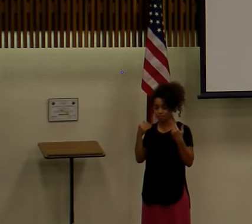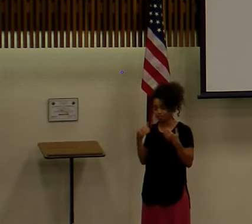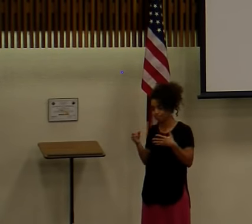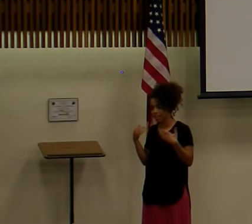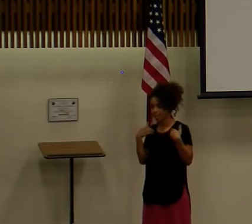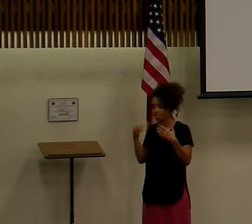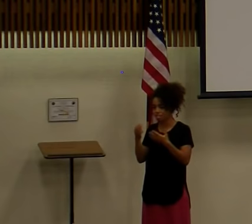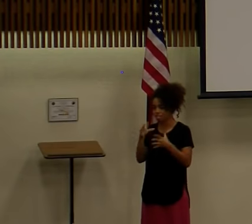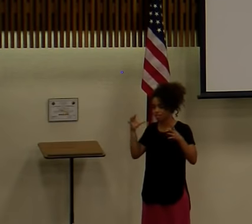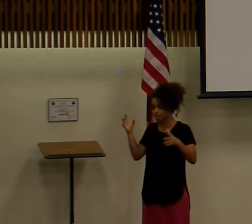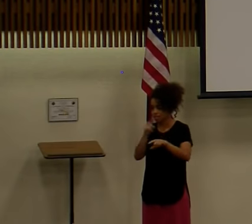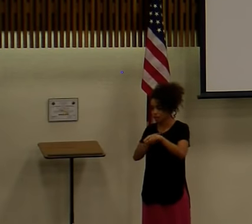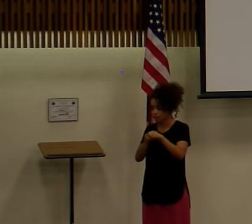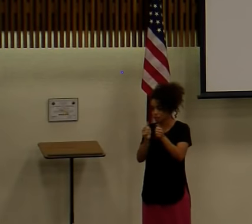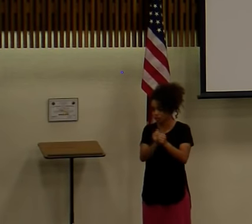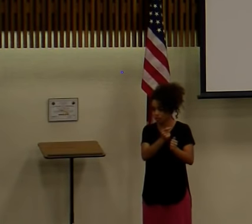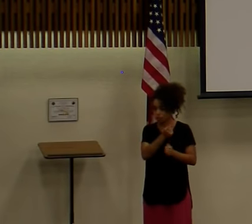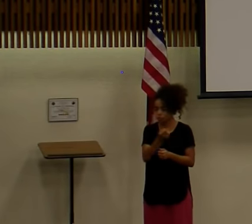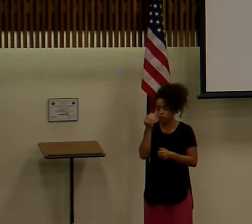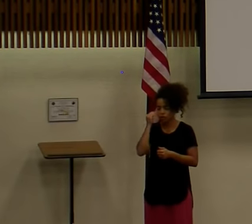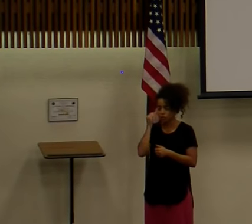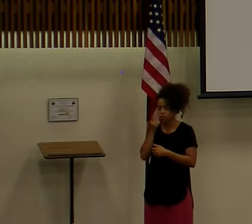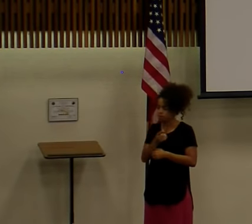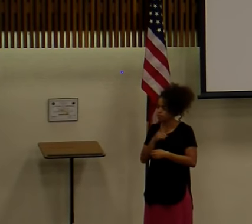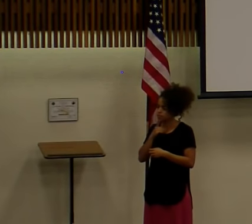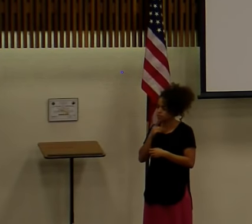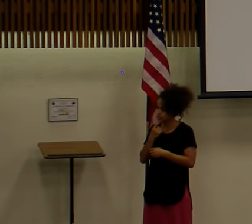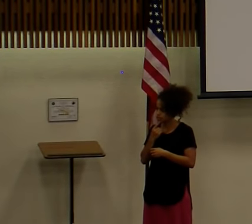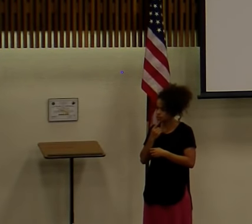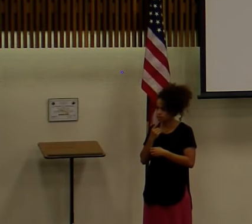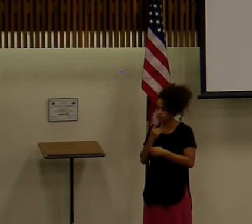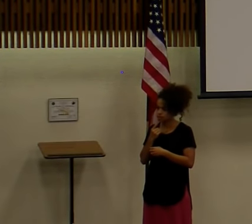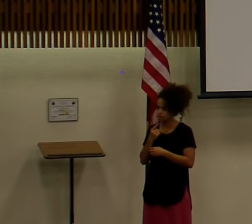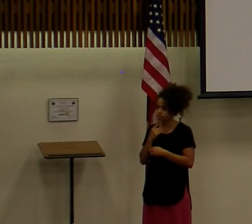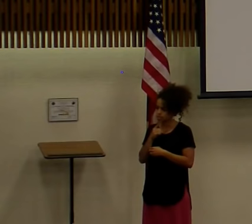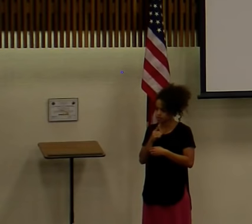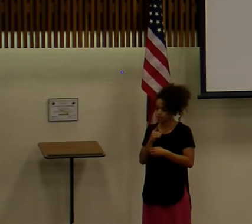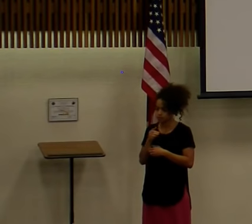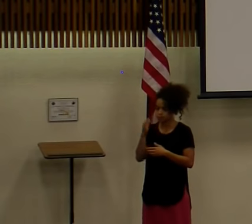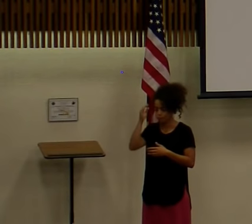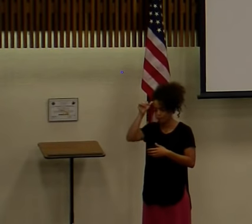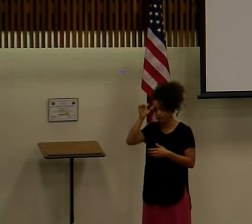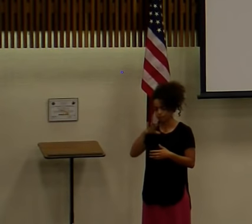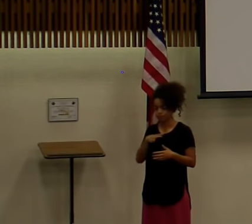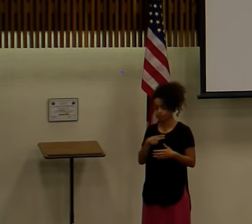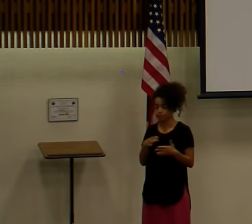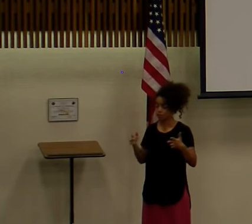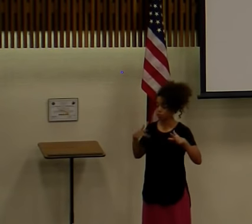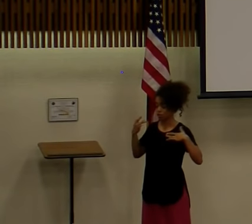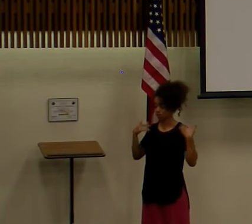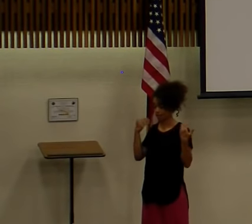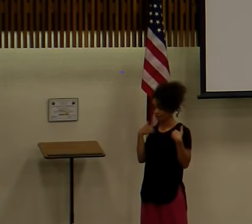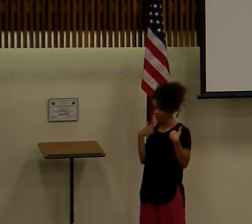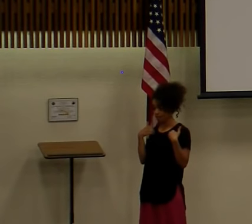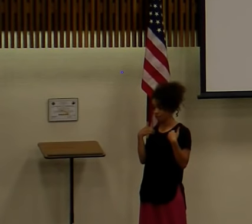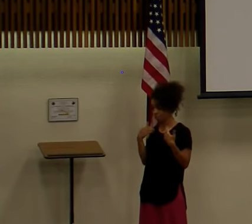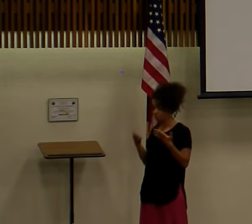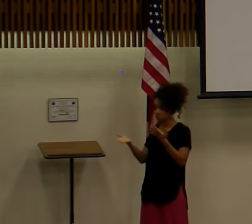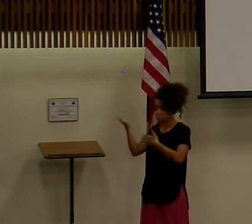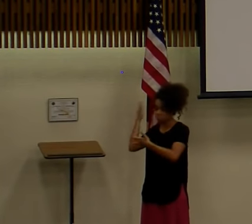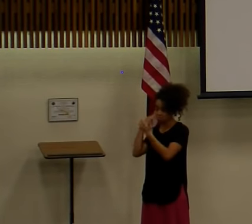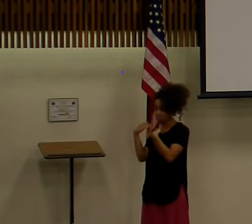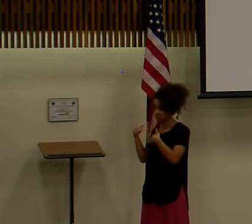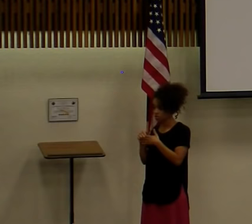he's a very serious guy as well. One of the joys that I've had over the last four or five years is just to